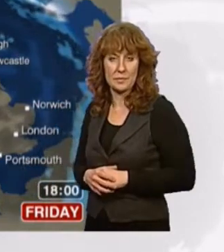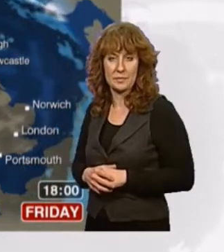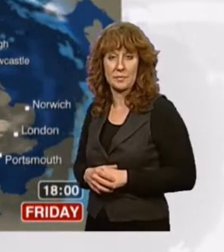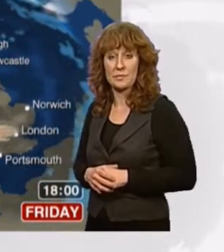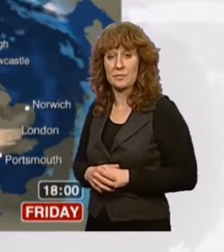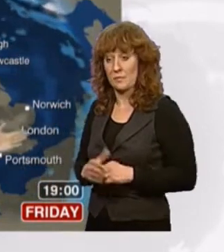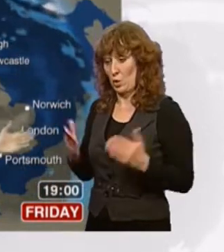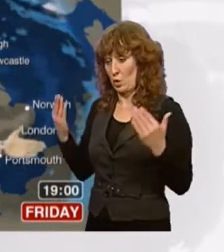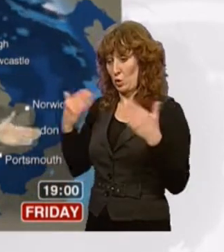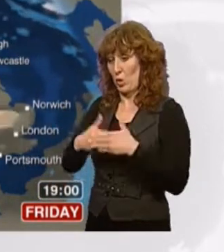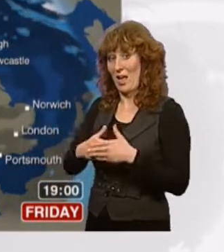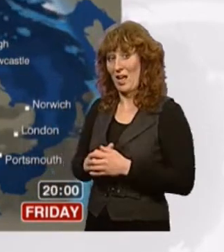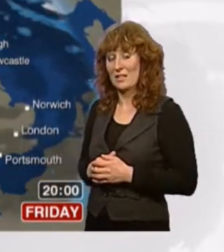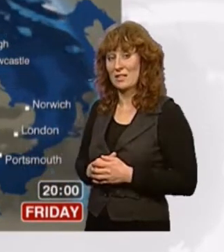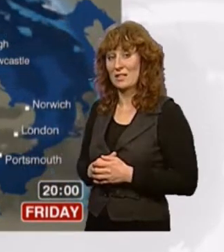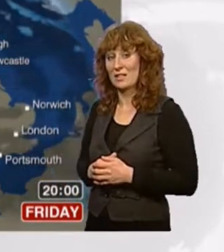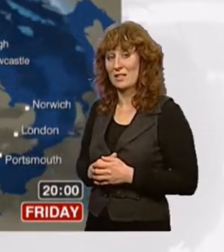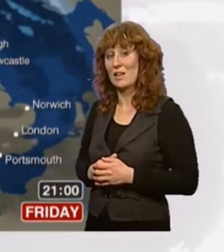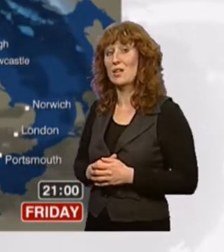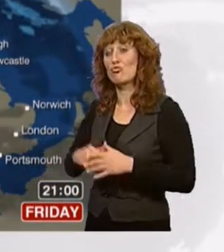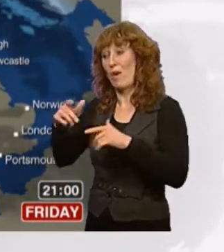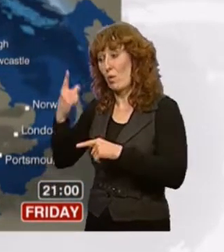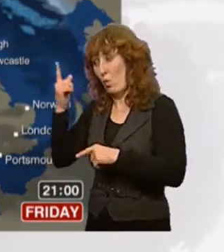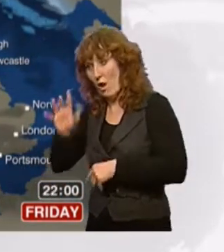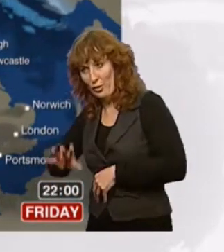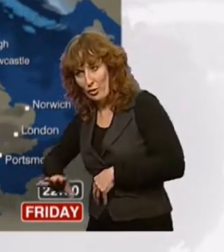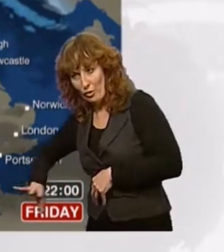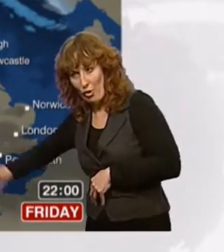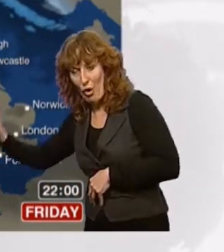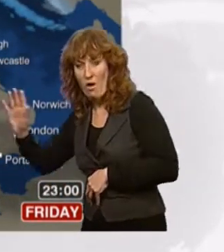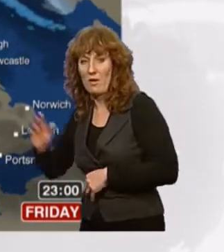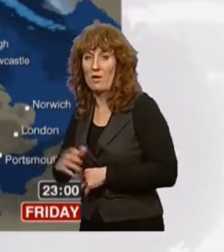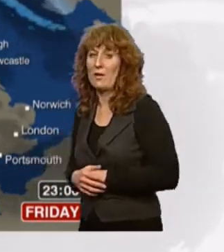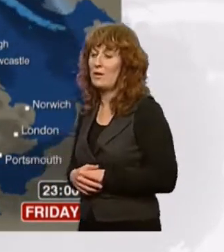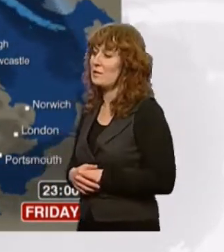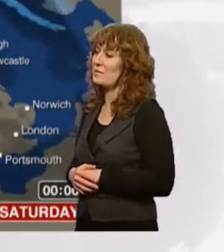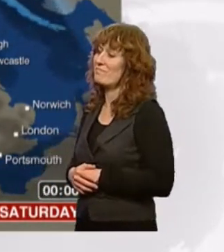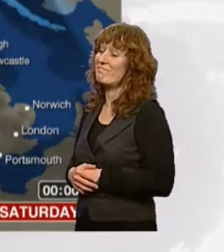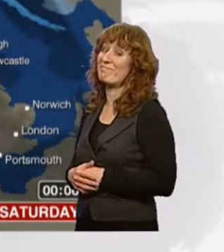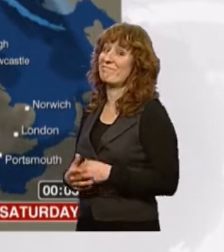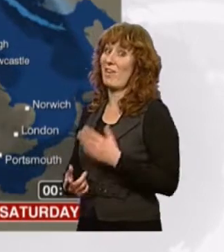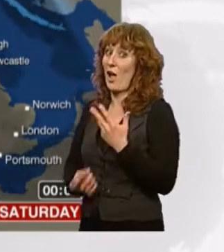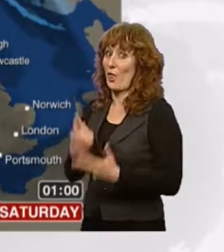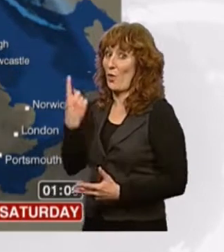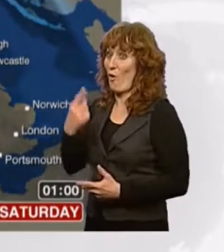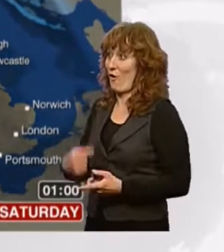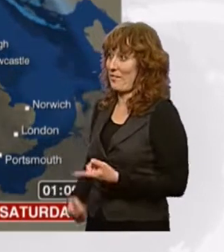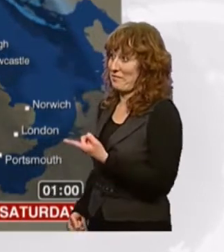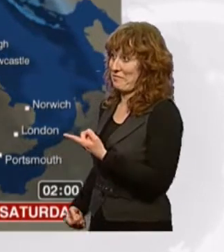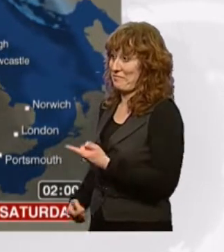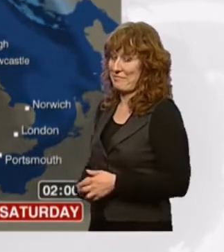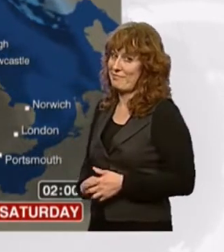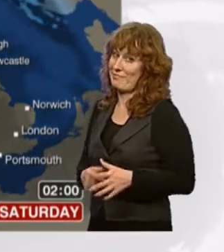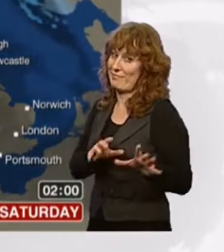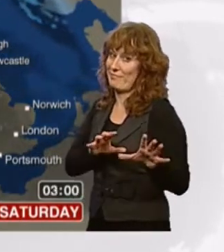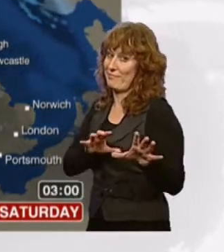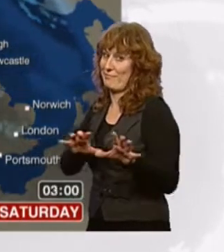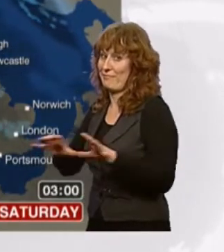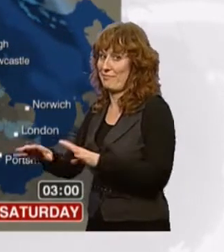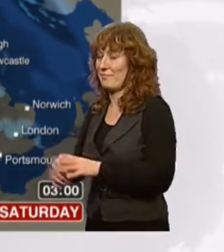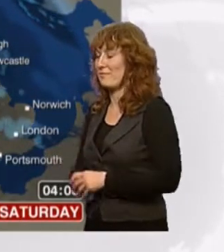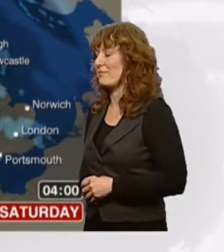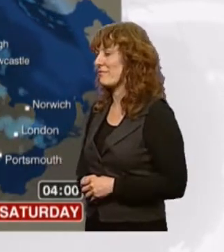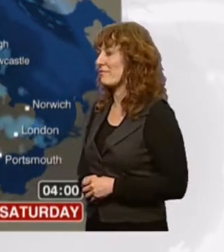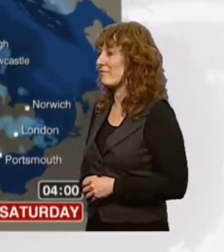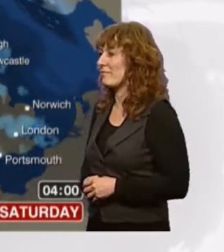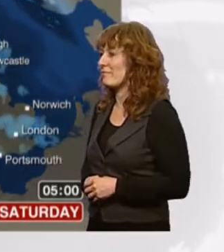head through the night, we lose one batch of rain with clear skies for a time, only for another batch of rain to arrive from the west as